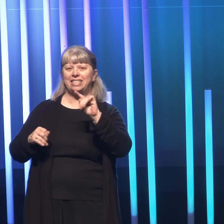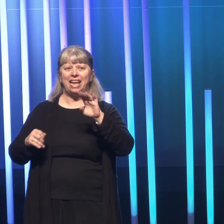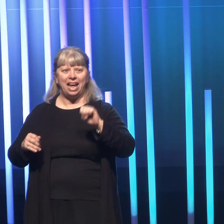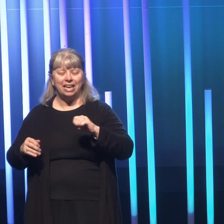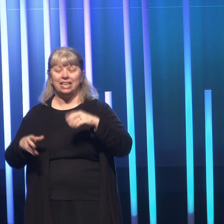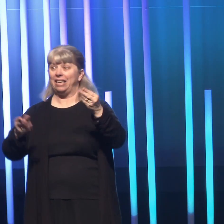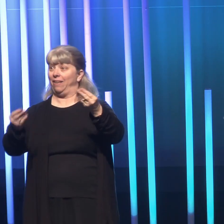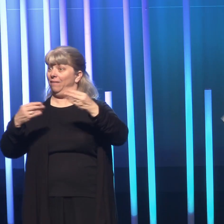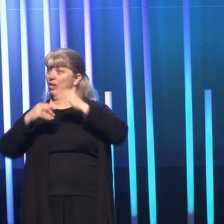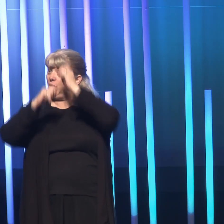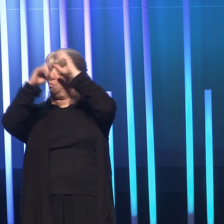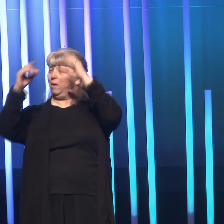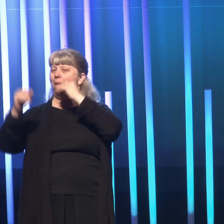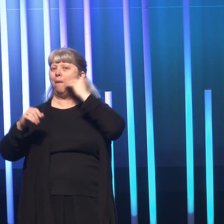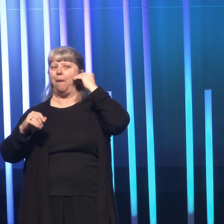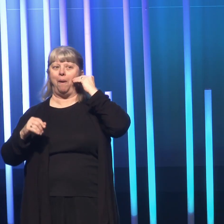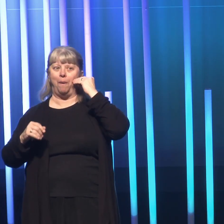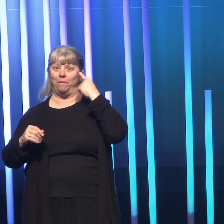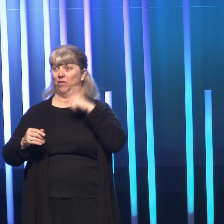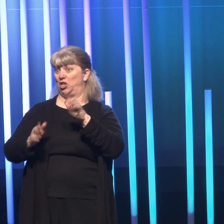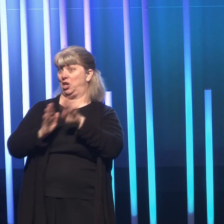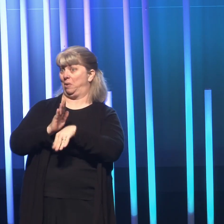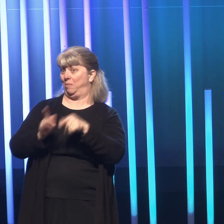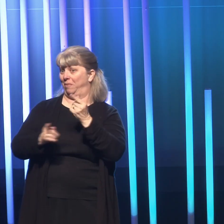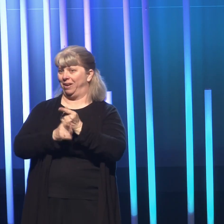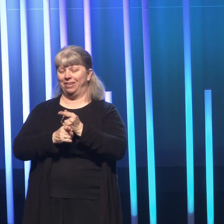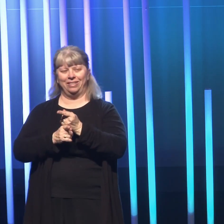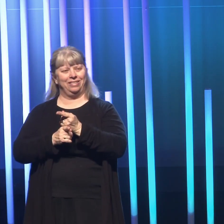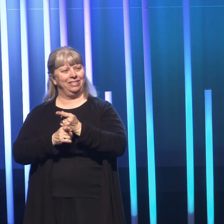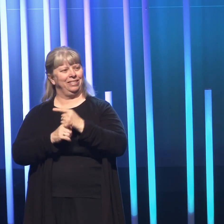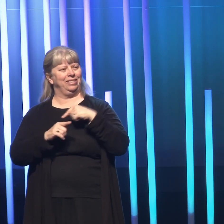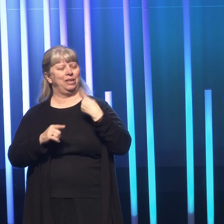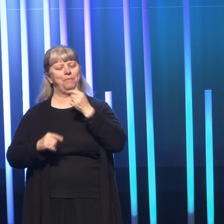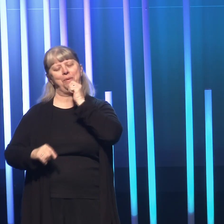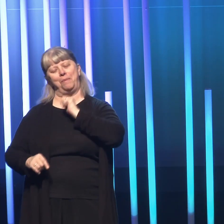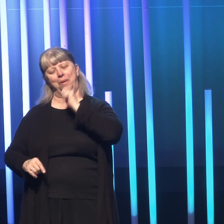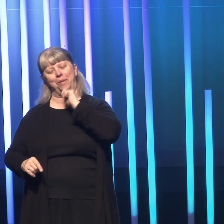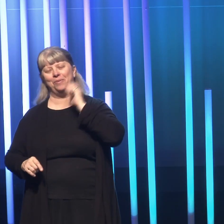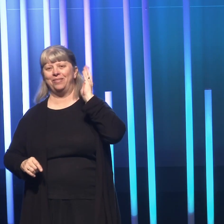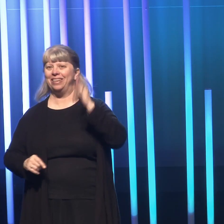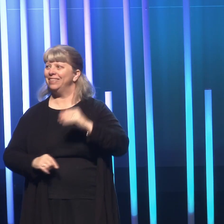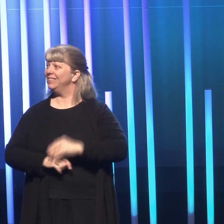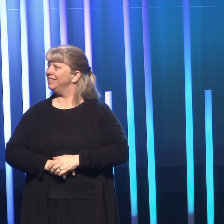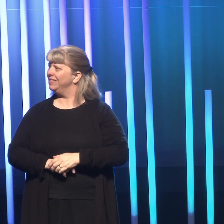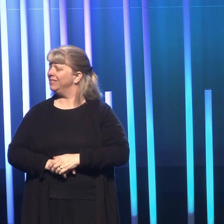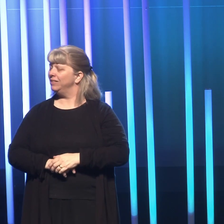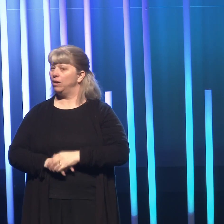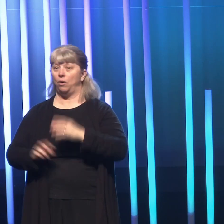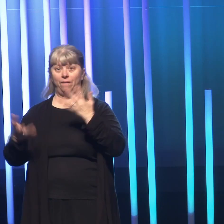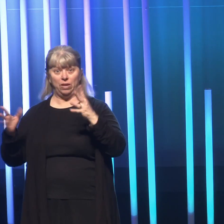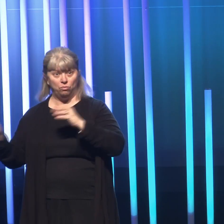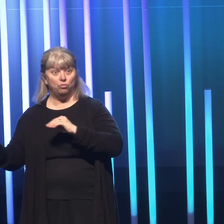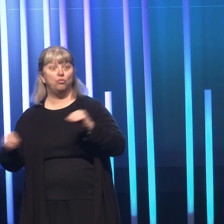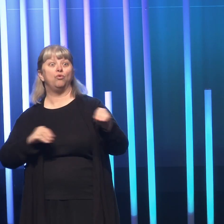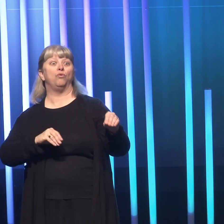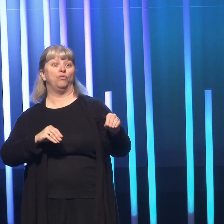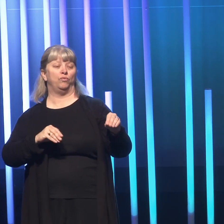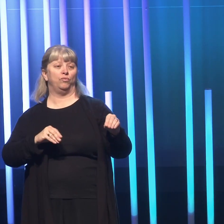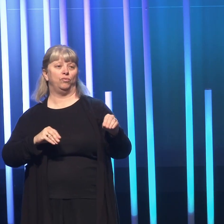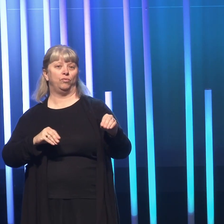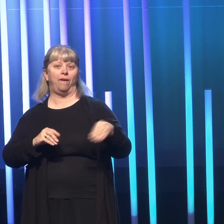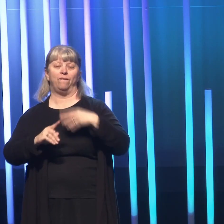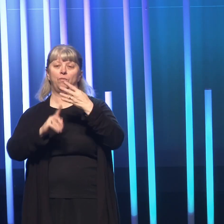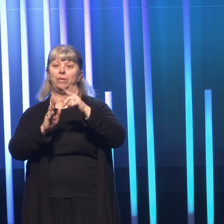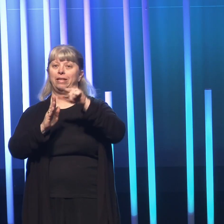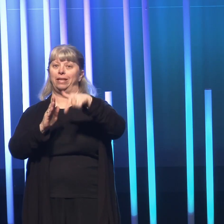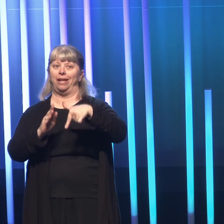dream home for pennies on the dollar. And we were just going to be patient. So we moved. And four